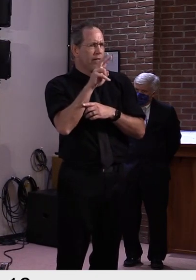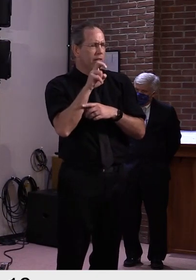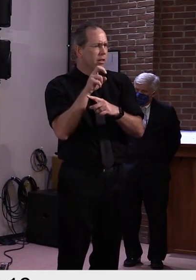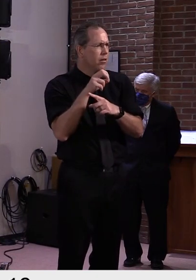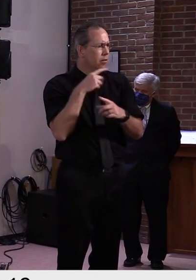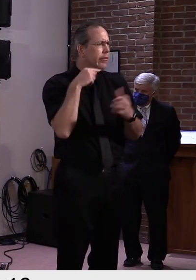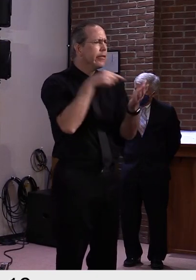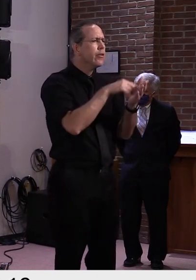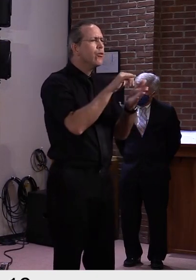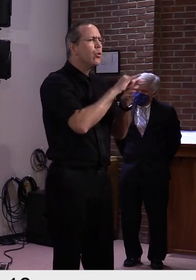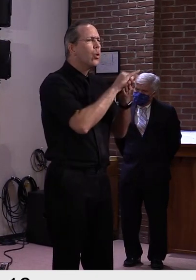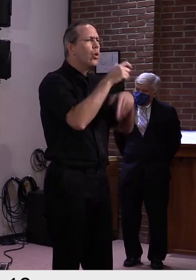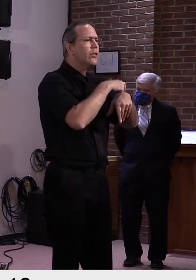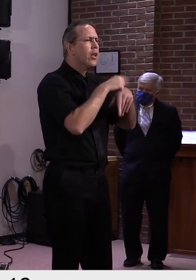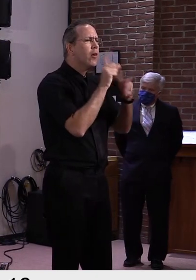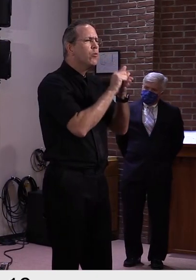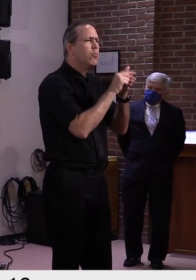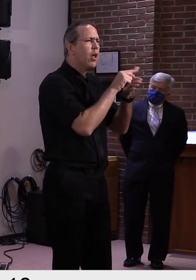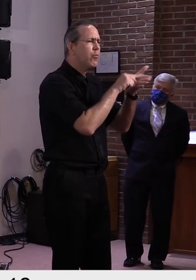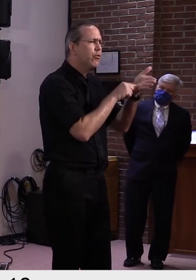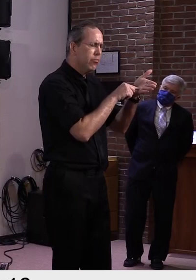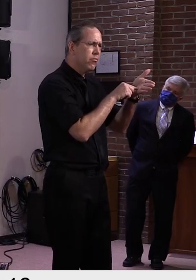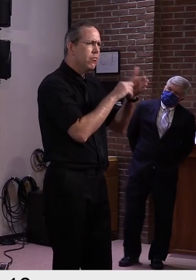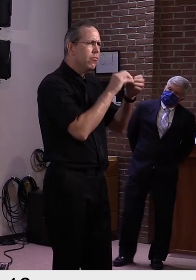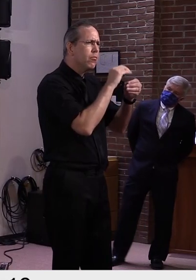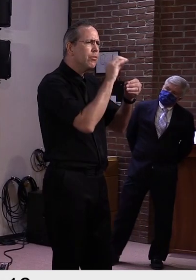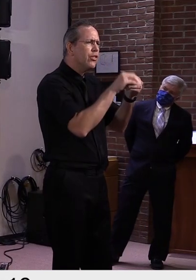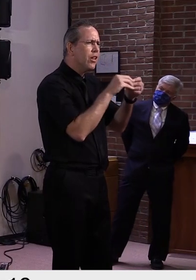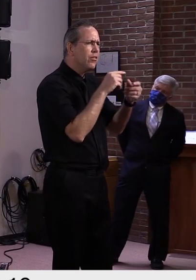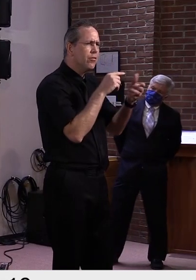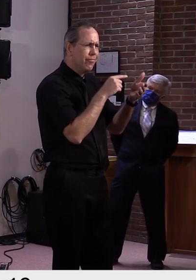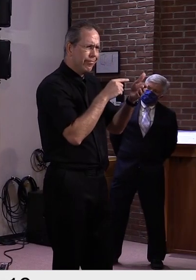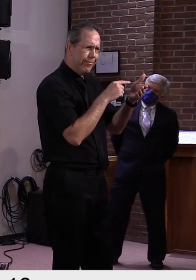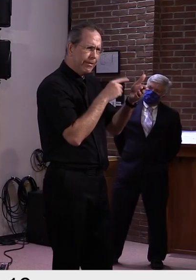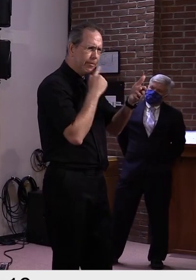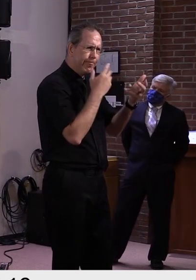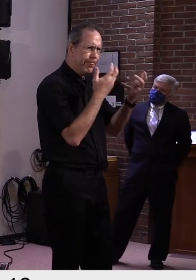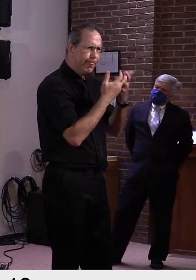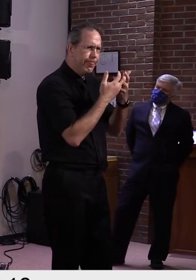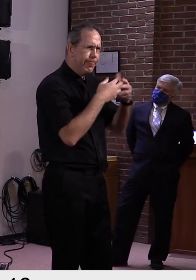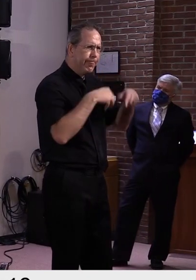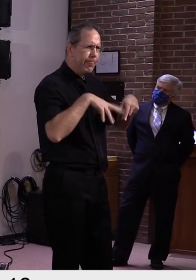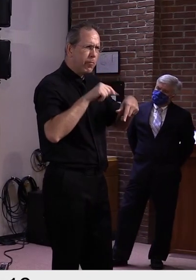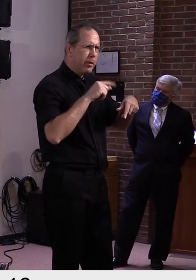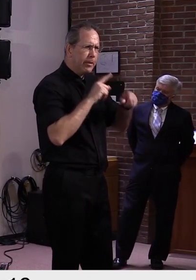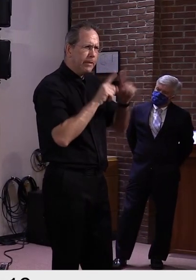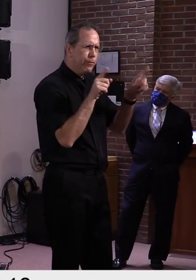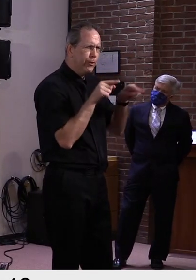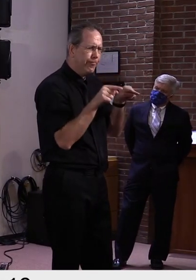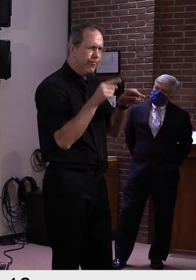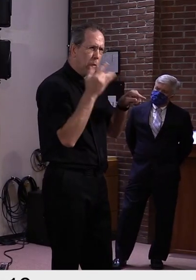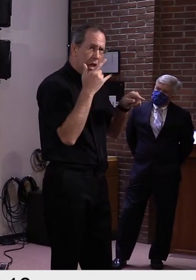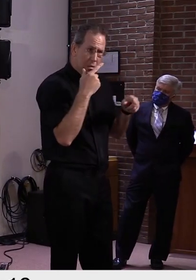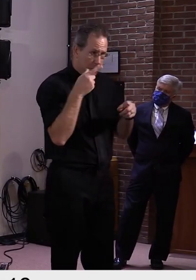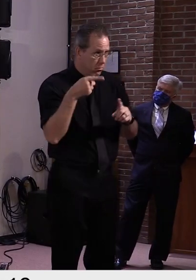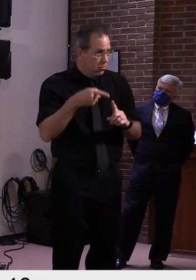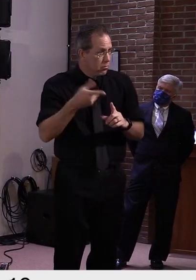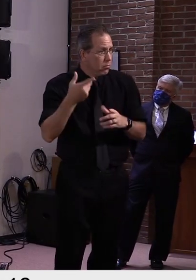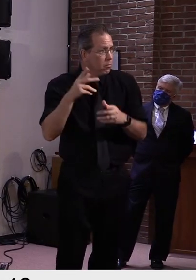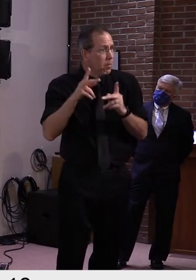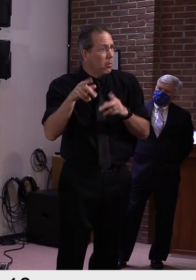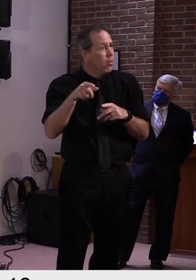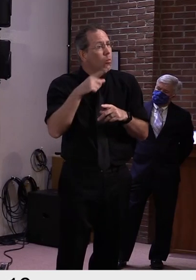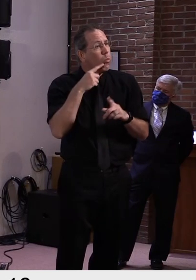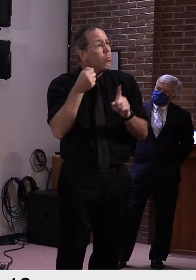months, I believe. So, and none of them came at the same time. So I'm curious as to what, what they reported.